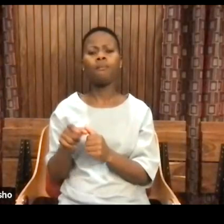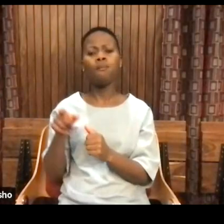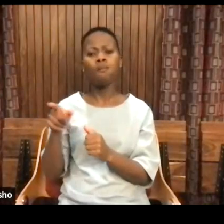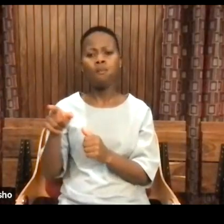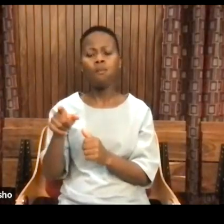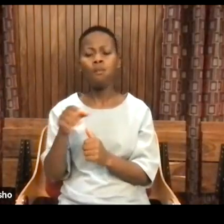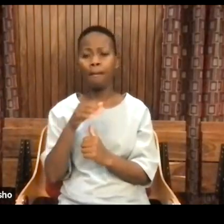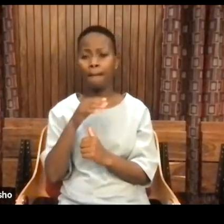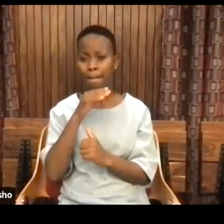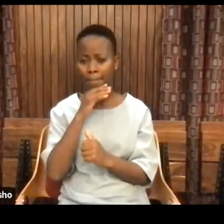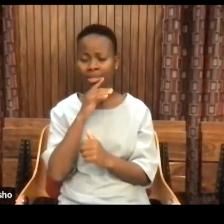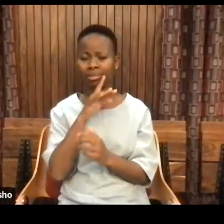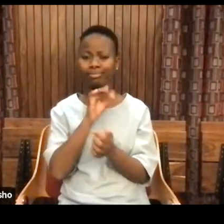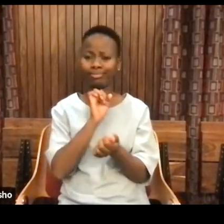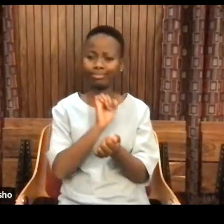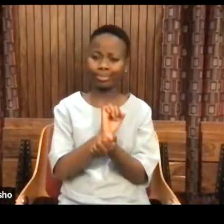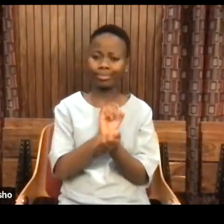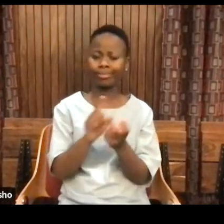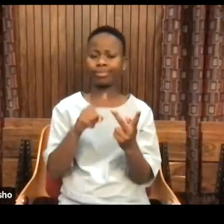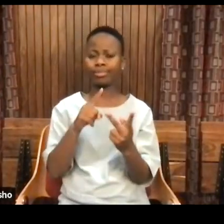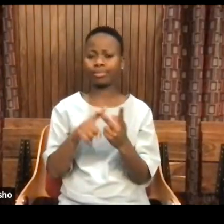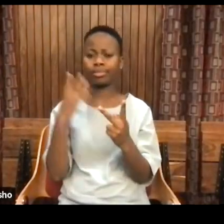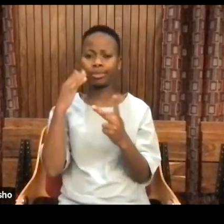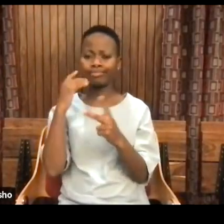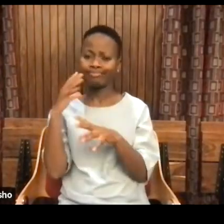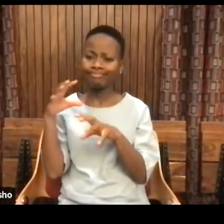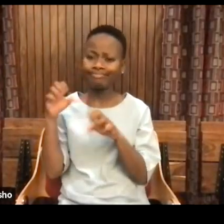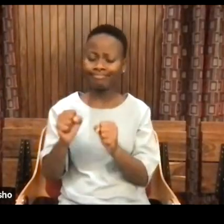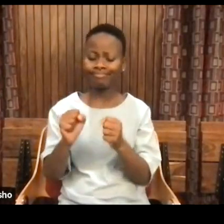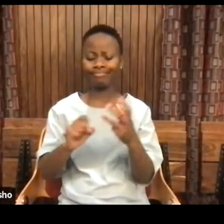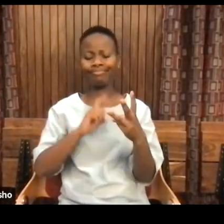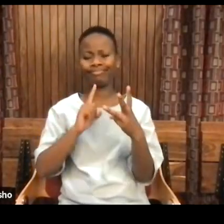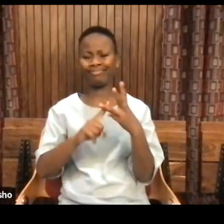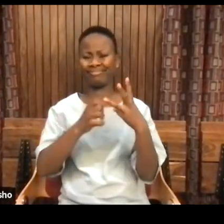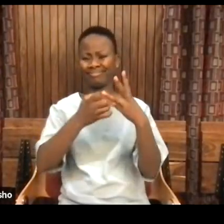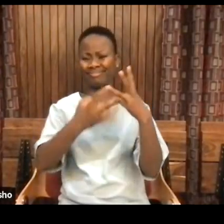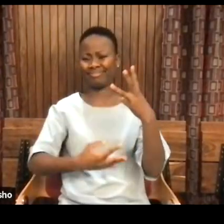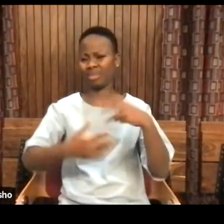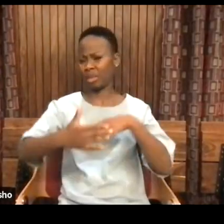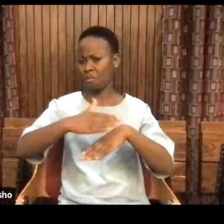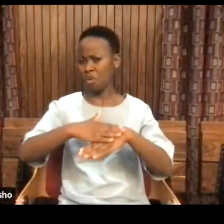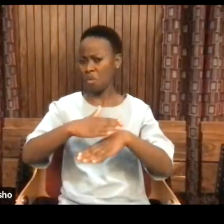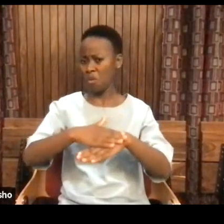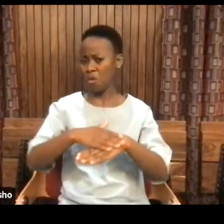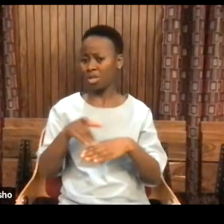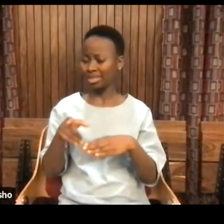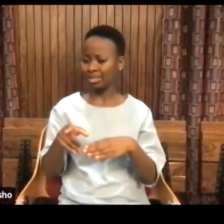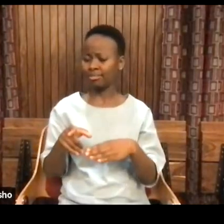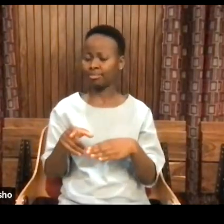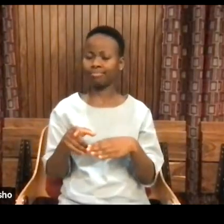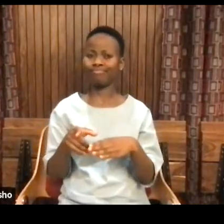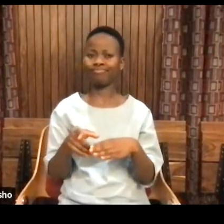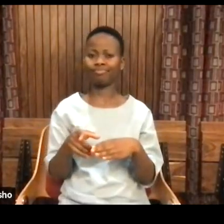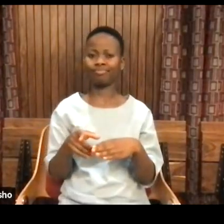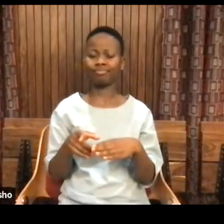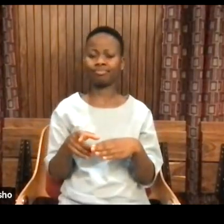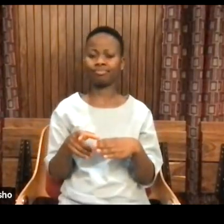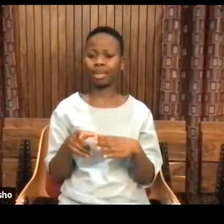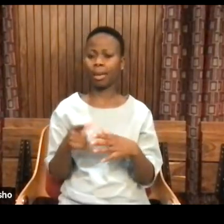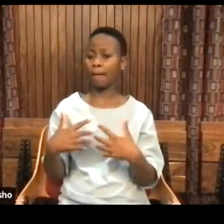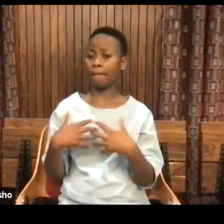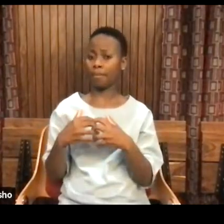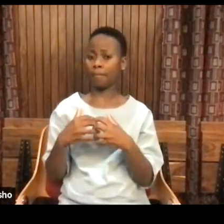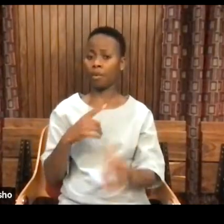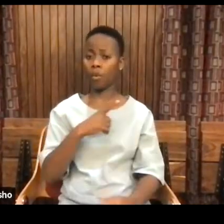of colonialism, enslavement, and a variety of other practices that were uniquely connected to the